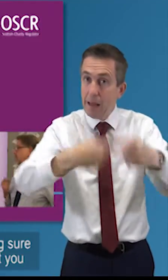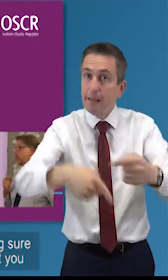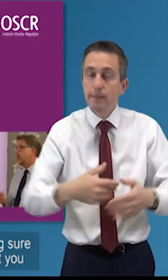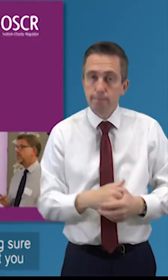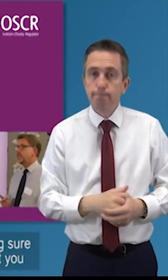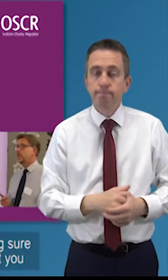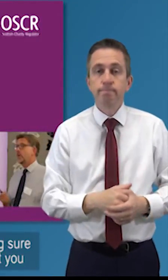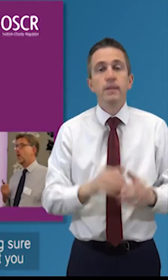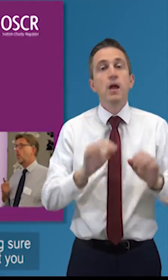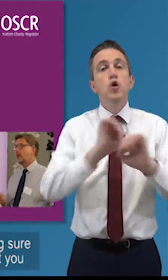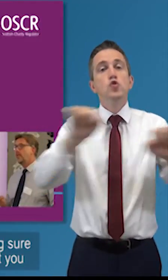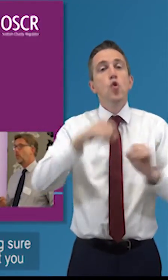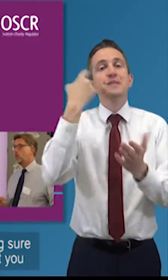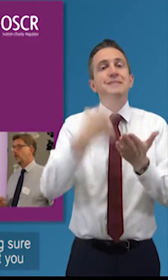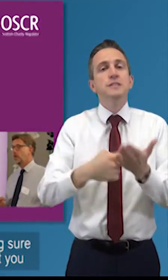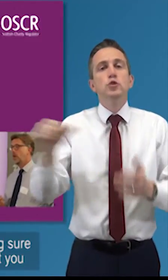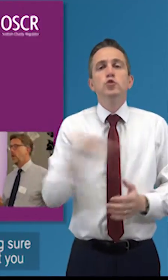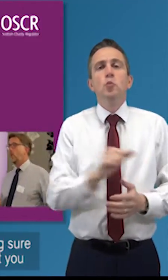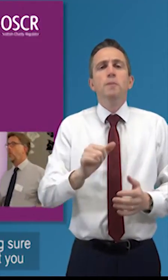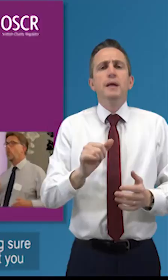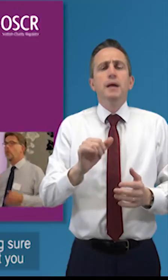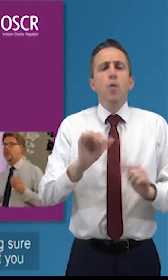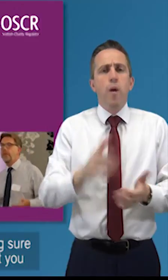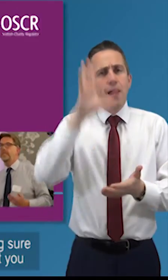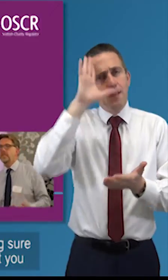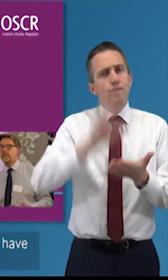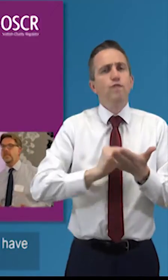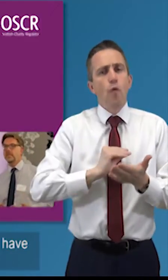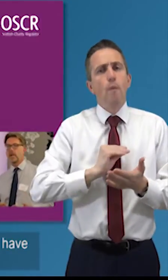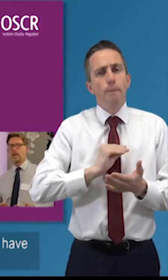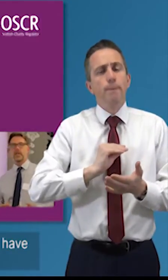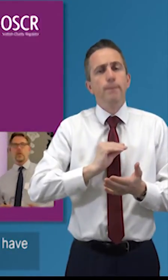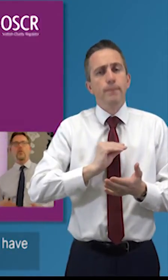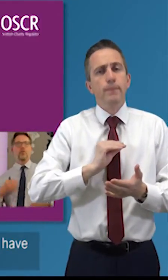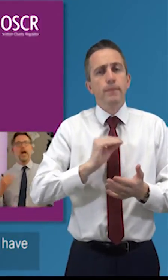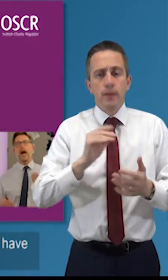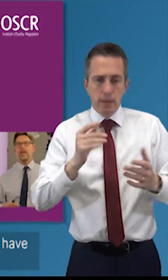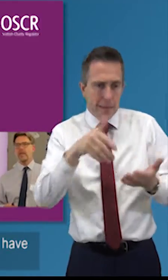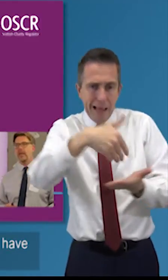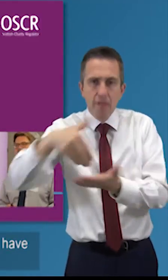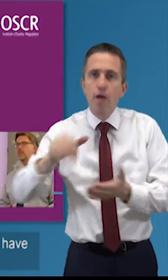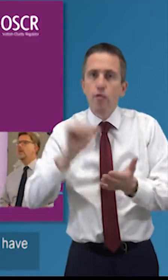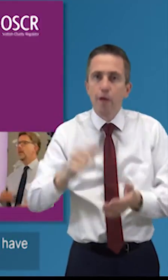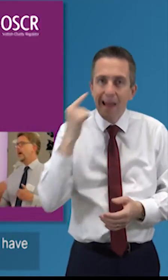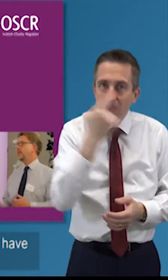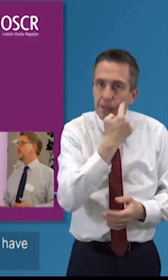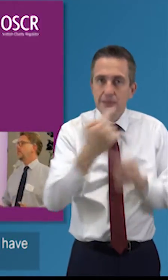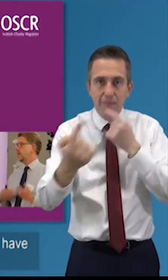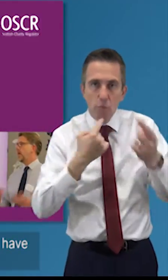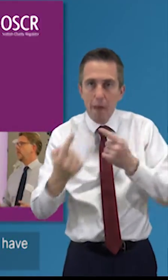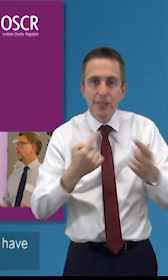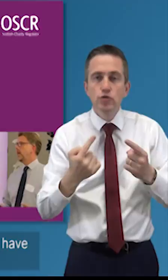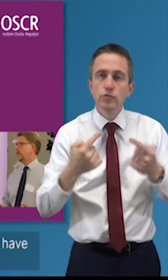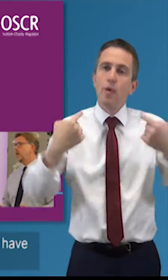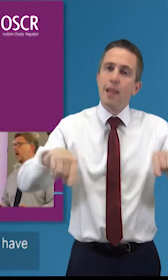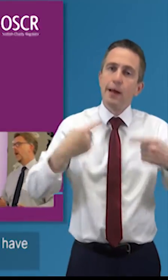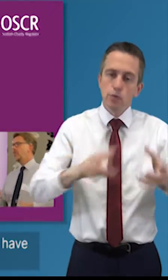making sure your decisions are well informed what's the basis that you're deciding things on do you have the figures do you have the numbers